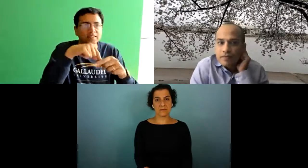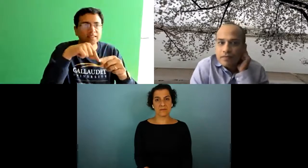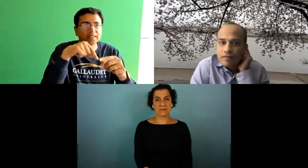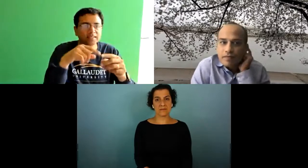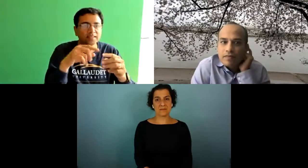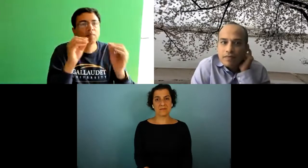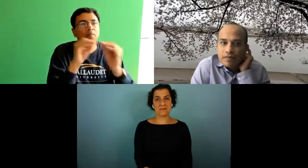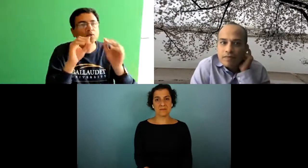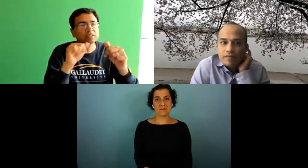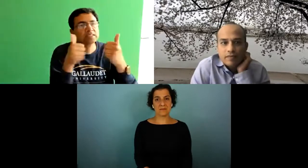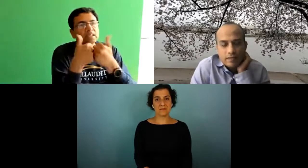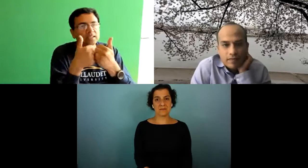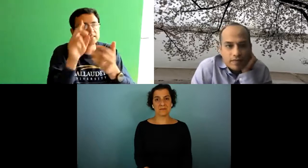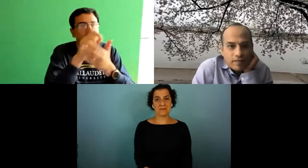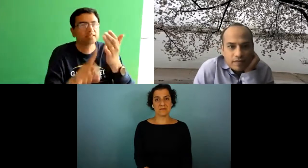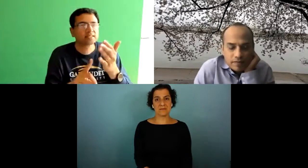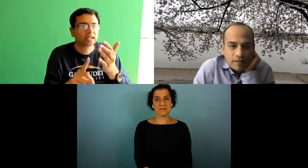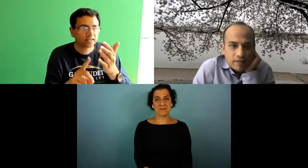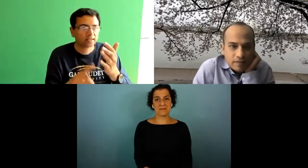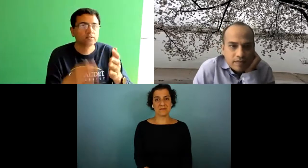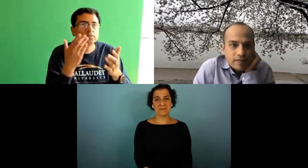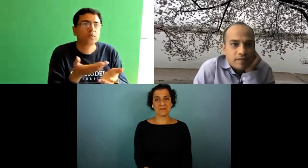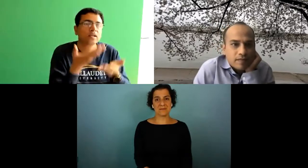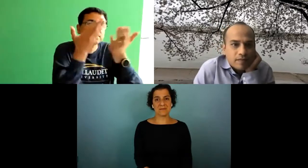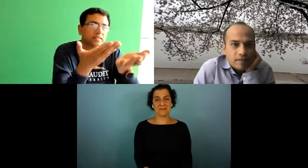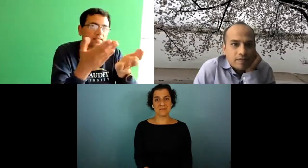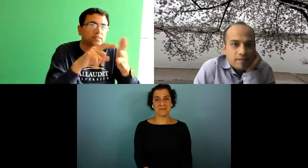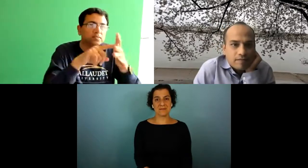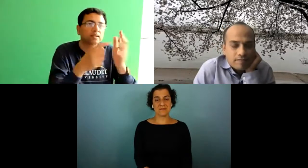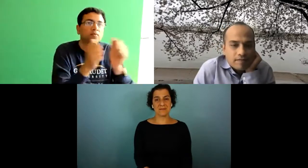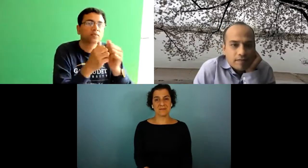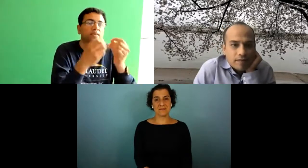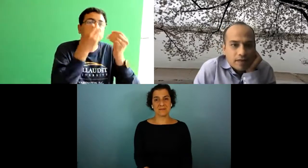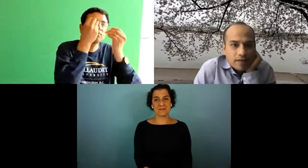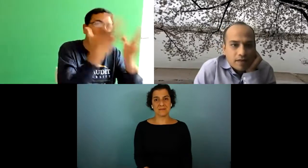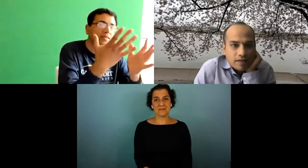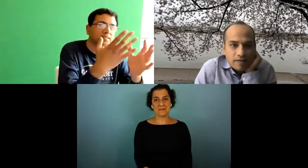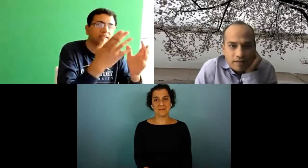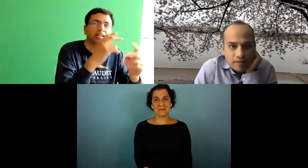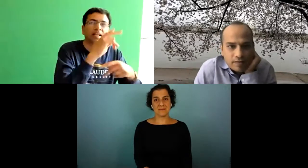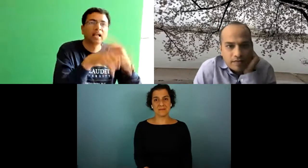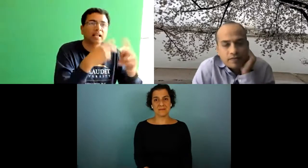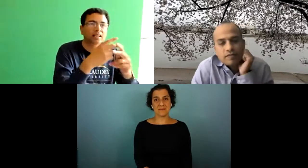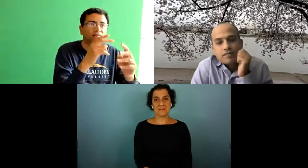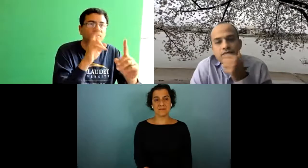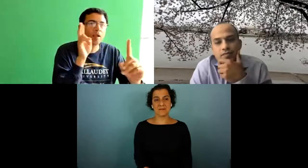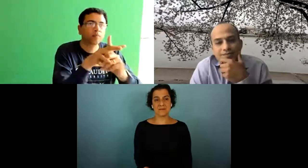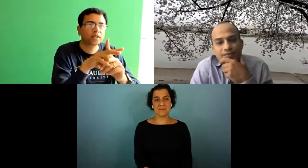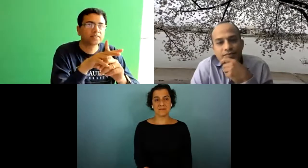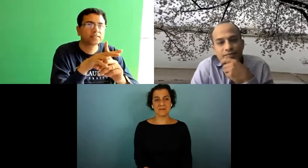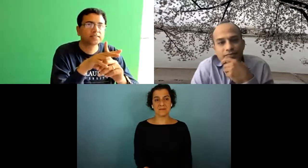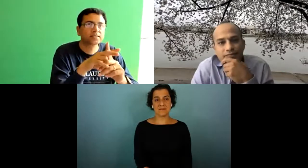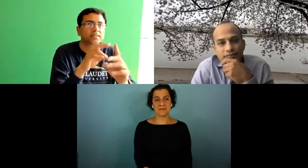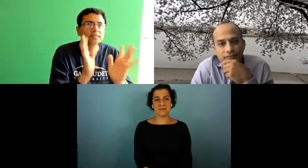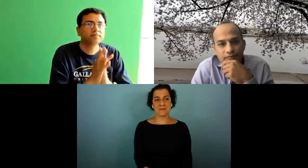sensitivity and much more information to achieve that so it's a much more challenging design so i'd suggest you always start on the